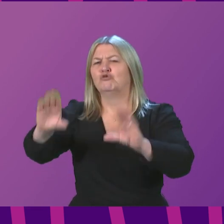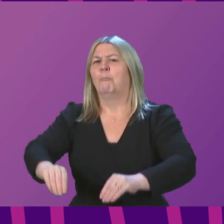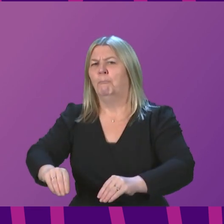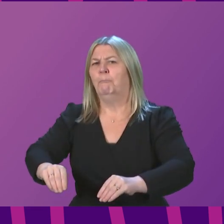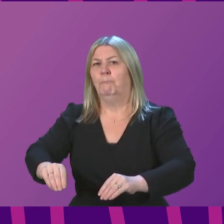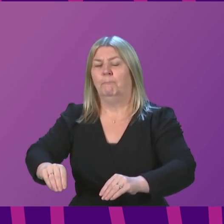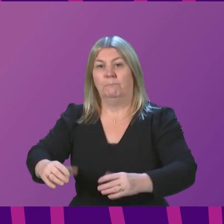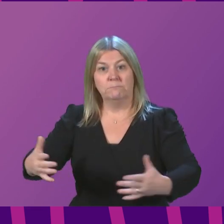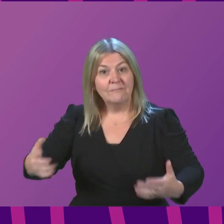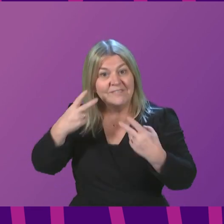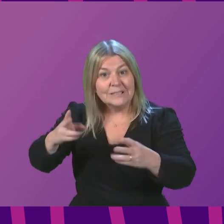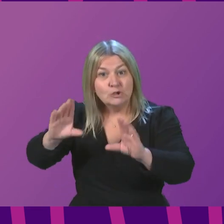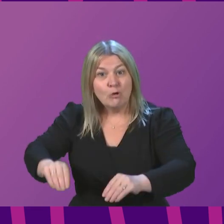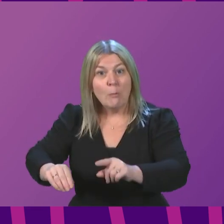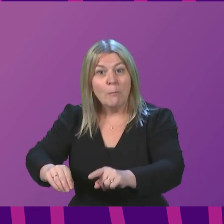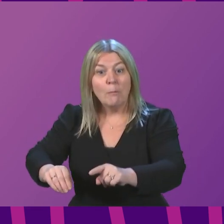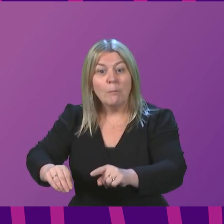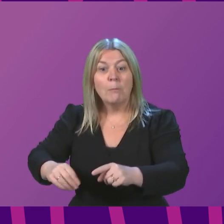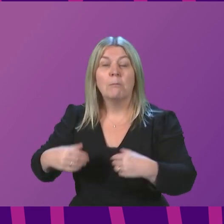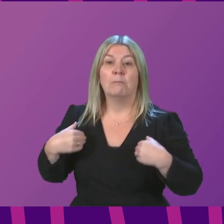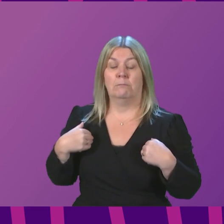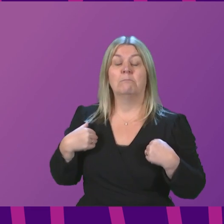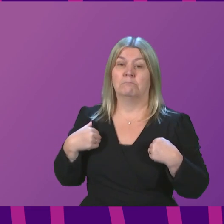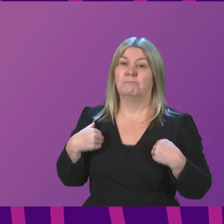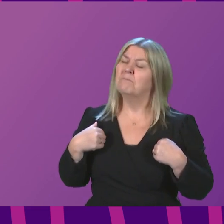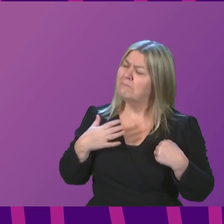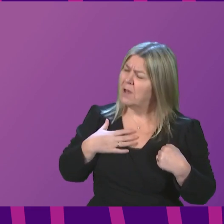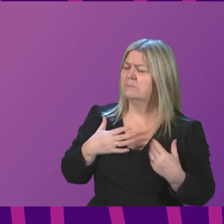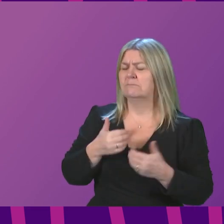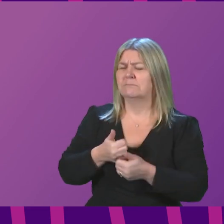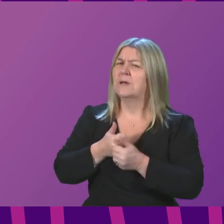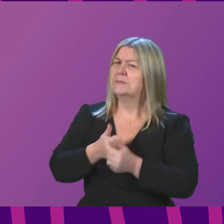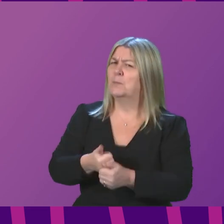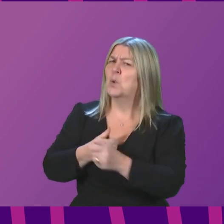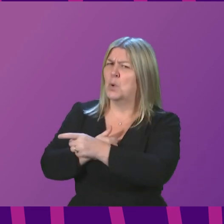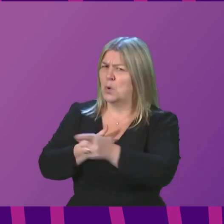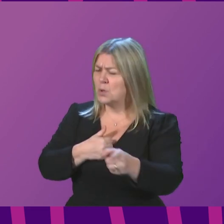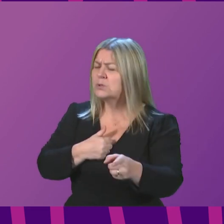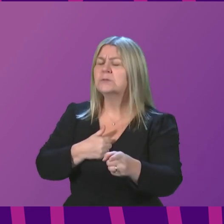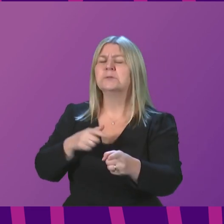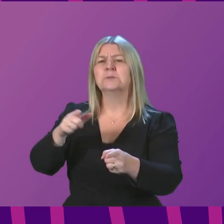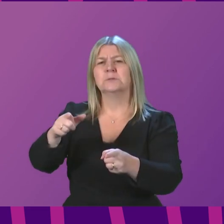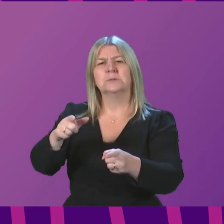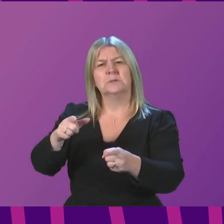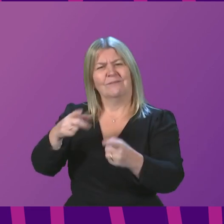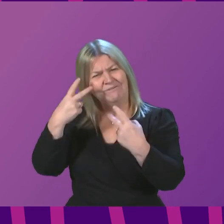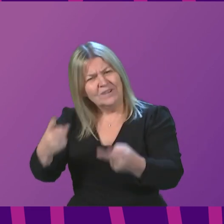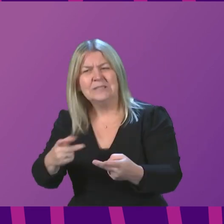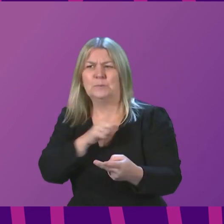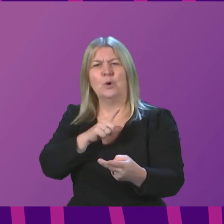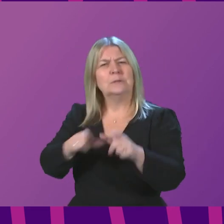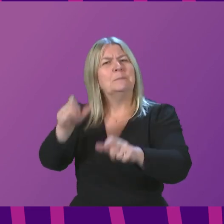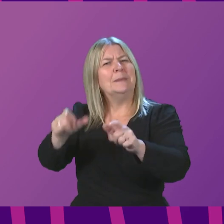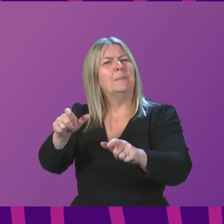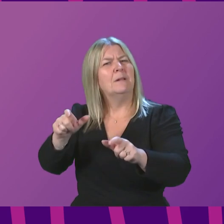visits for the mental wellbeing of residents. is commonsensible. What does the First Minister have to say to anxious